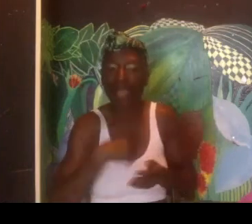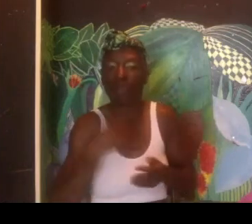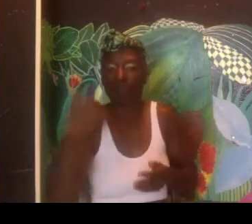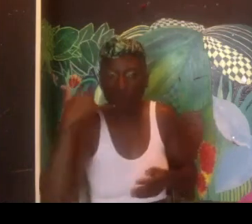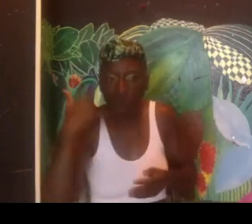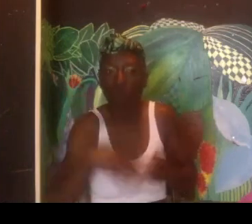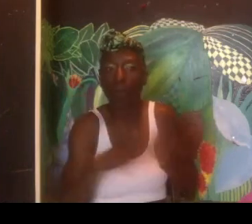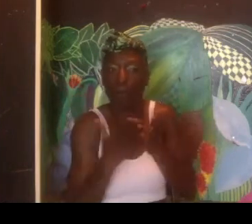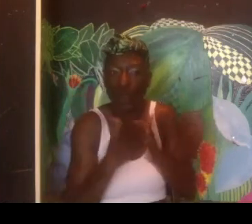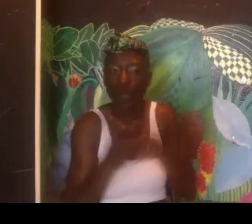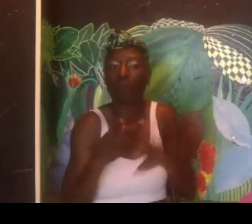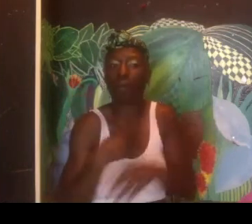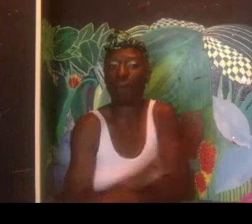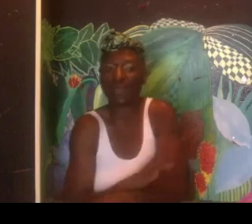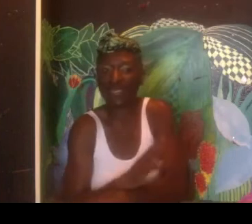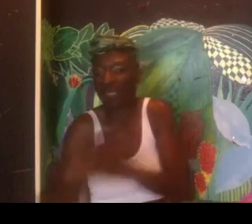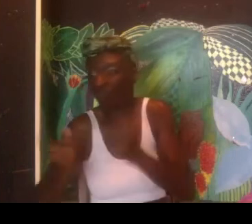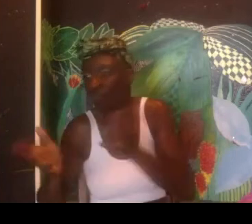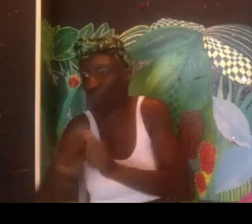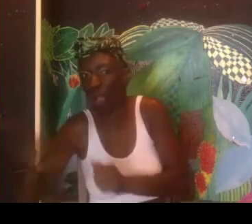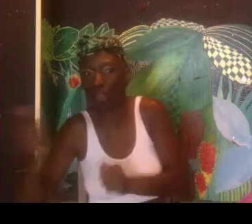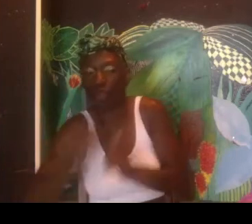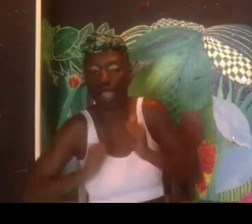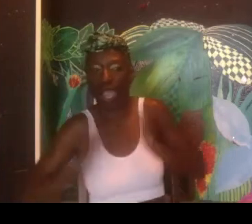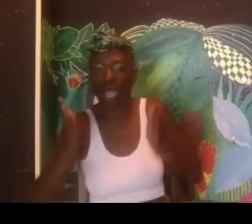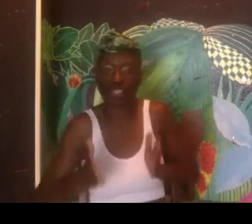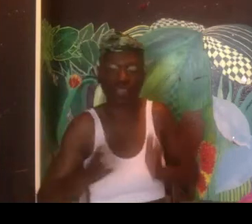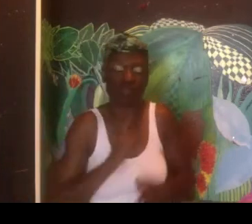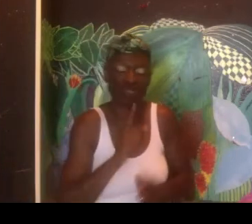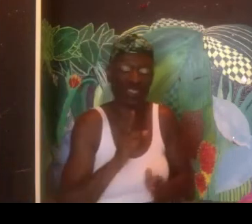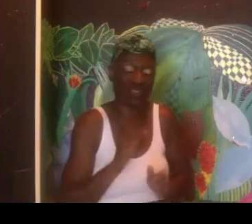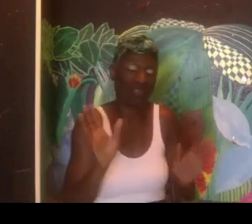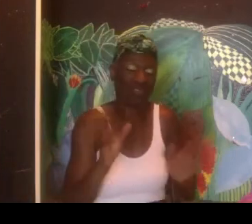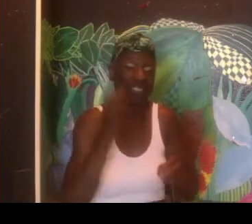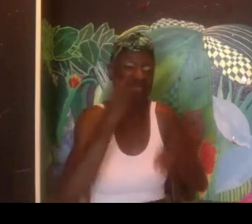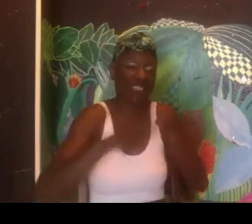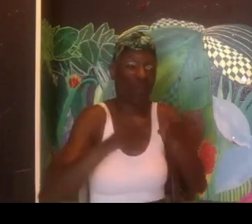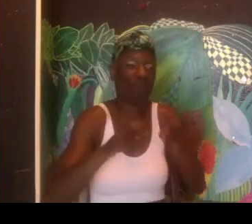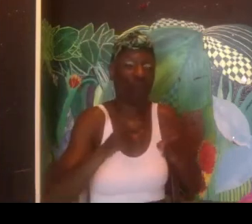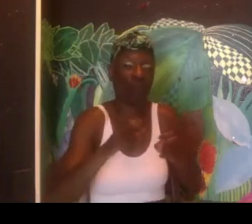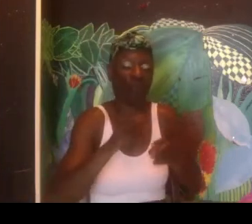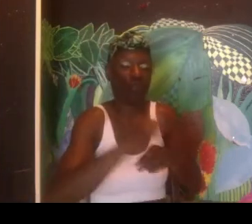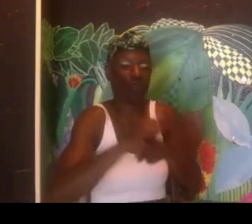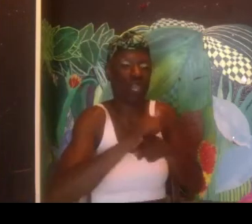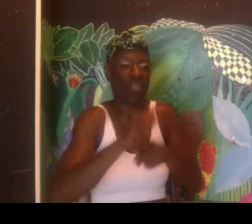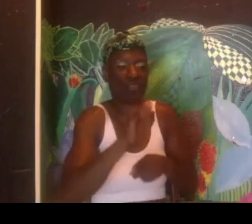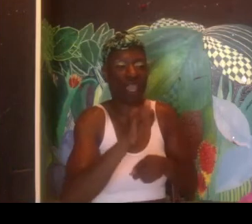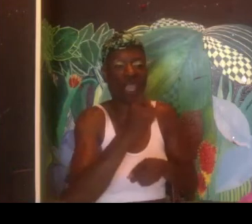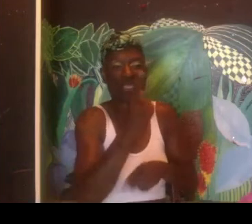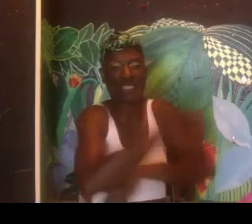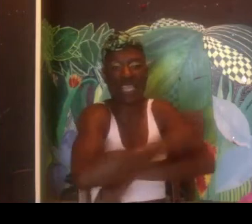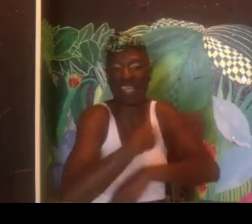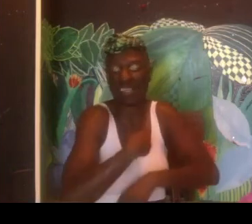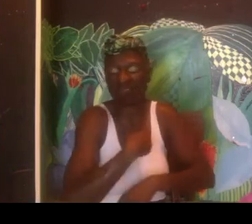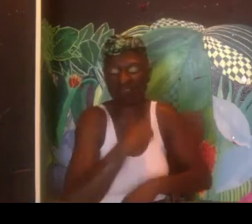director had me, like, prepared with that. They're like, make sure you bring food or bring books. And, like, you talk to the actors and so on. So I